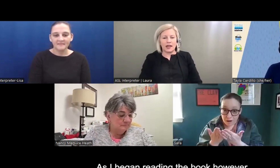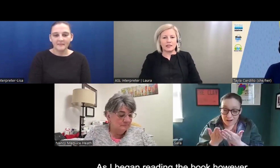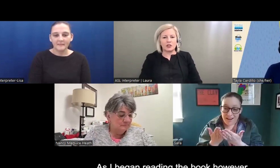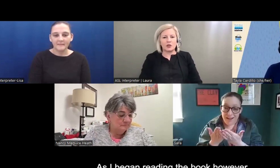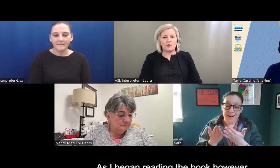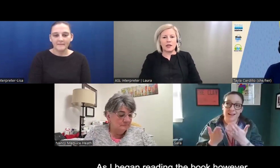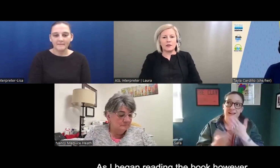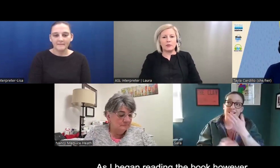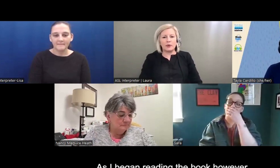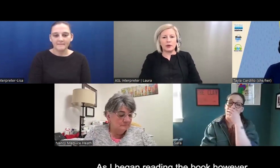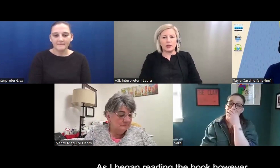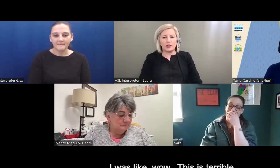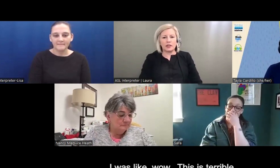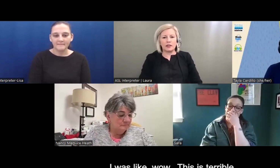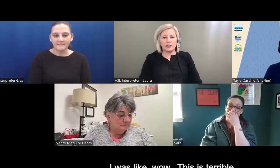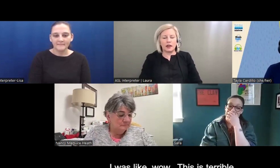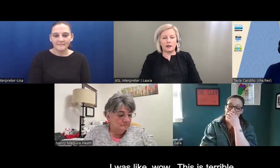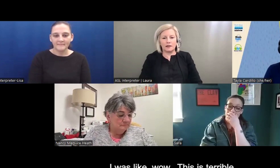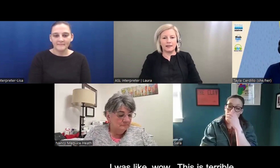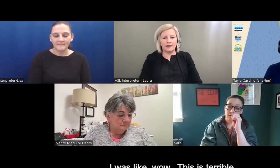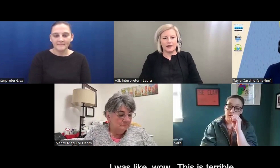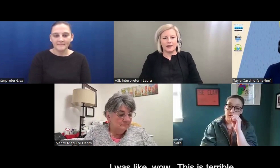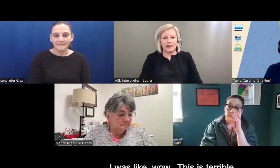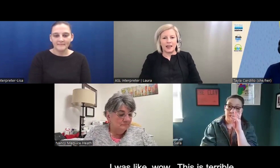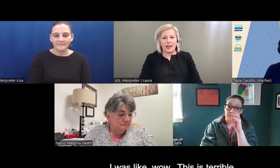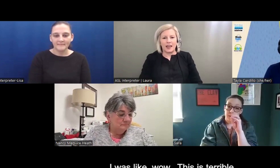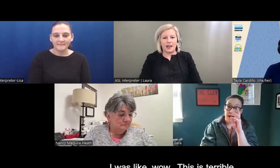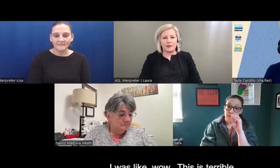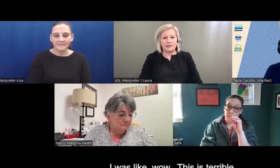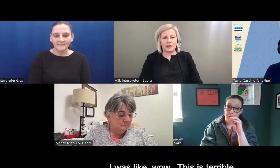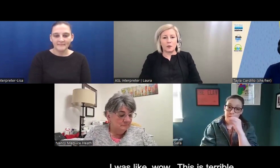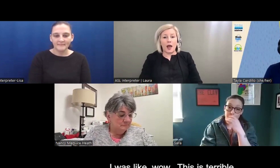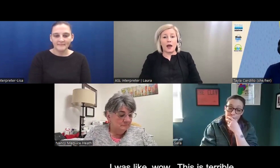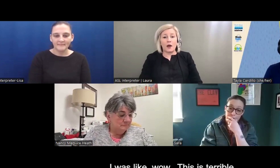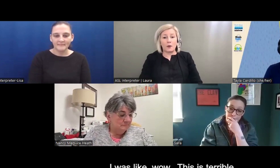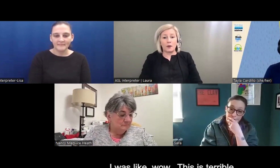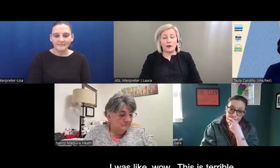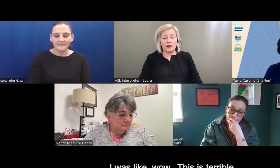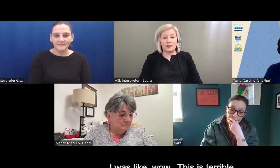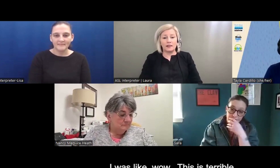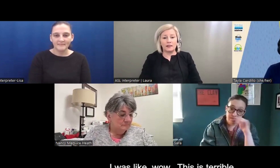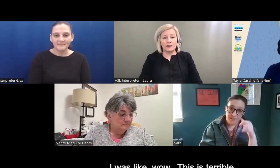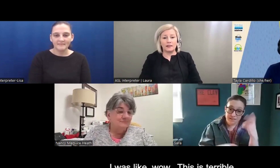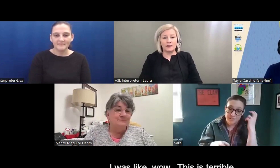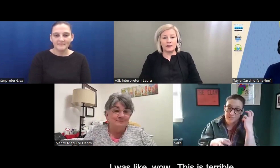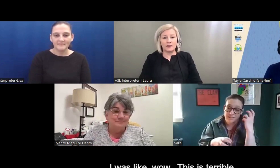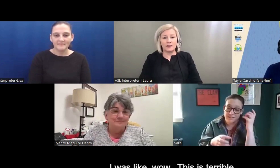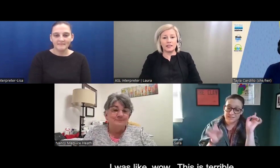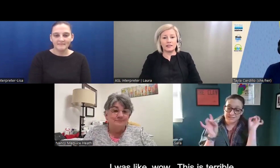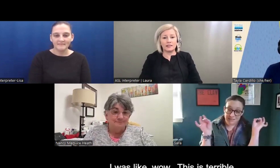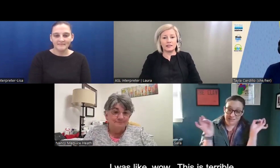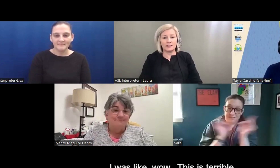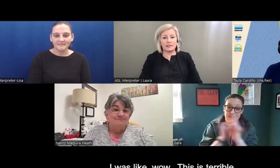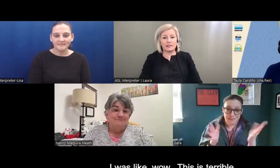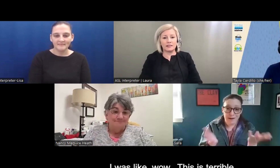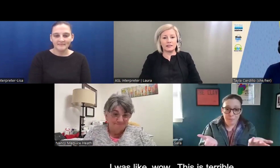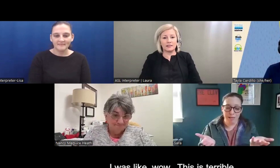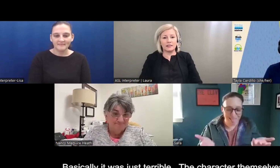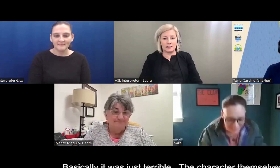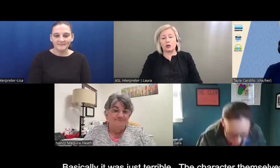But as I started reading the book, I was like, wow, you know, this